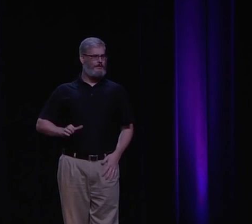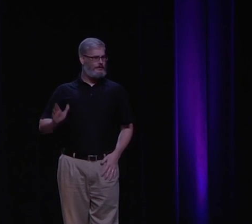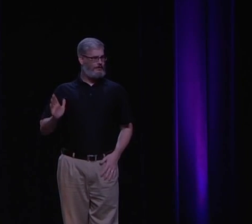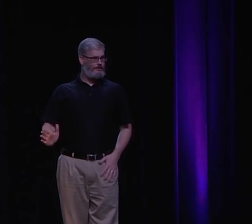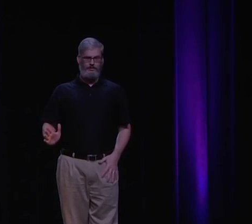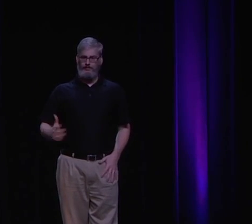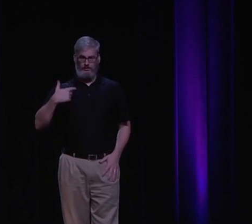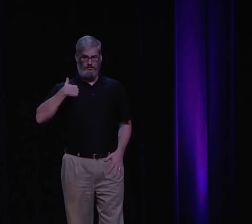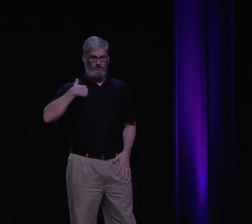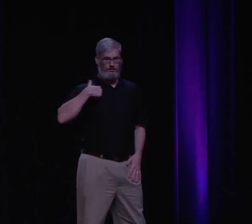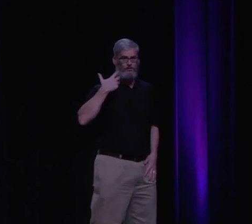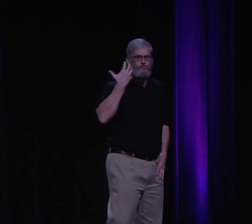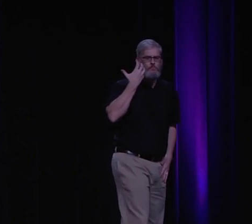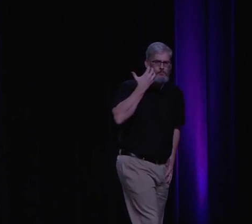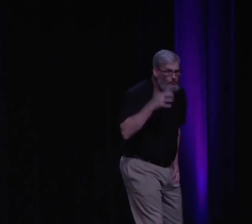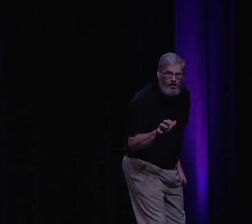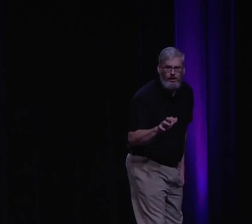I actually want to re-engage with Christians.